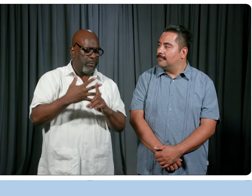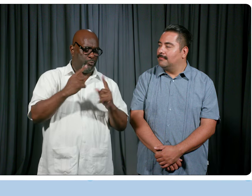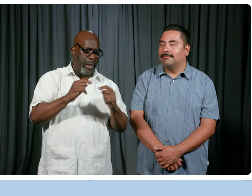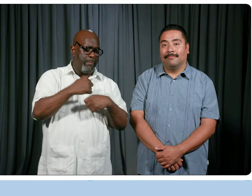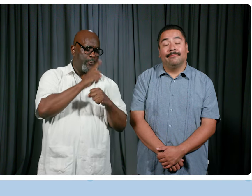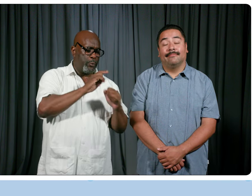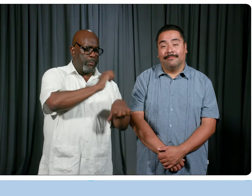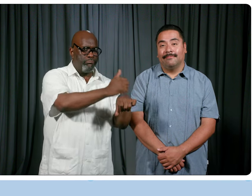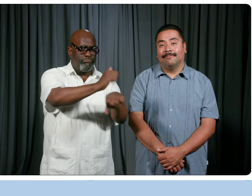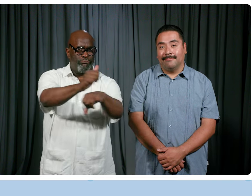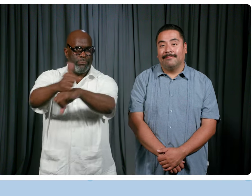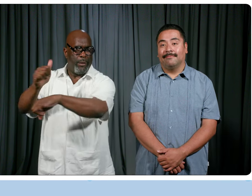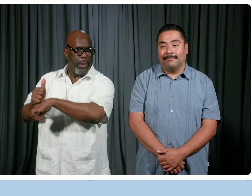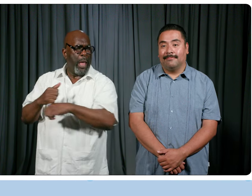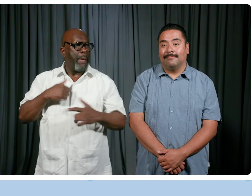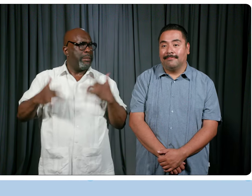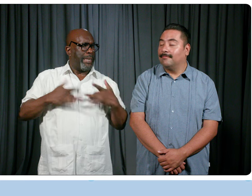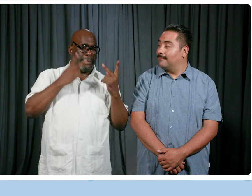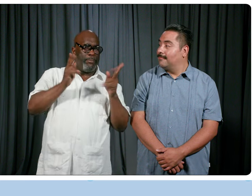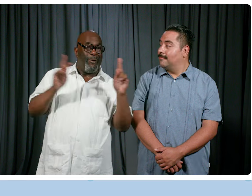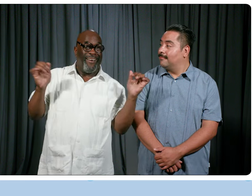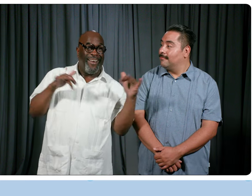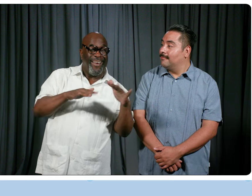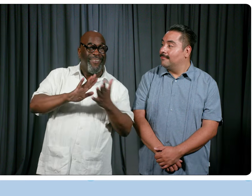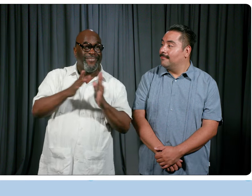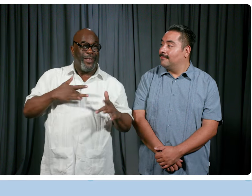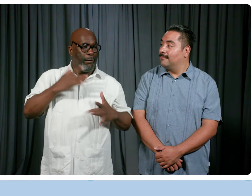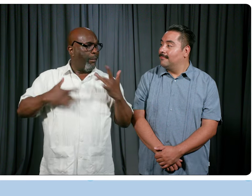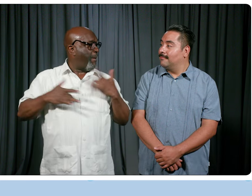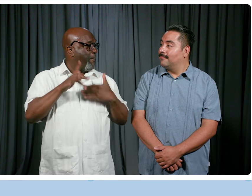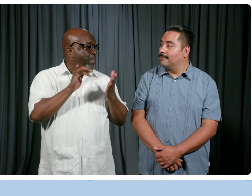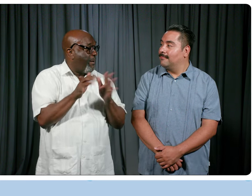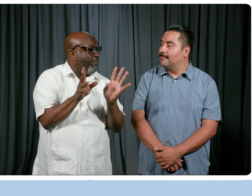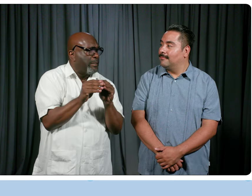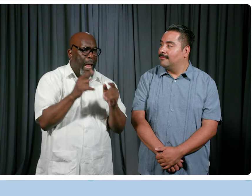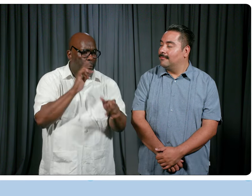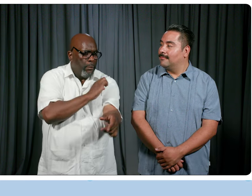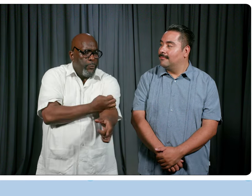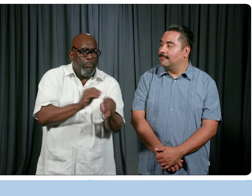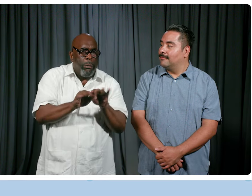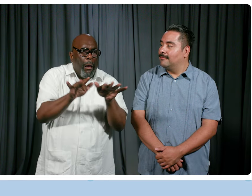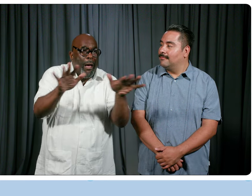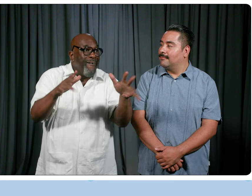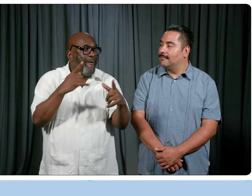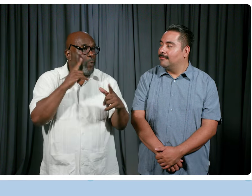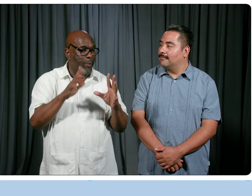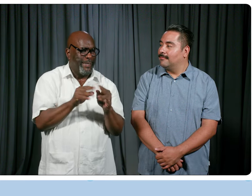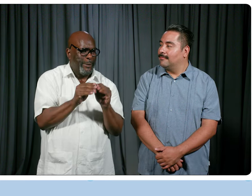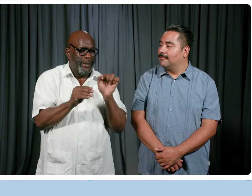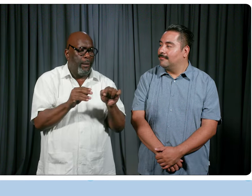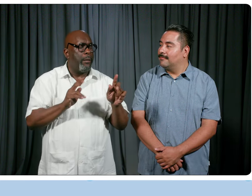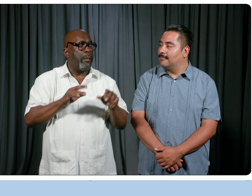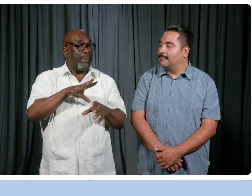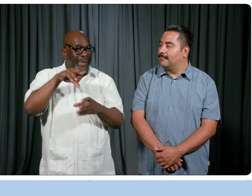this in place. I'm excited to see people come and be excited about the convention. I think the energy that, you know, a convention brings to the